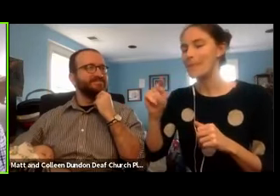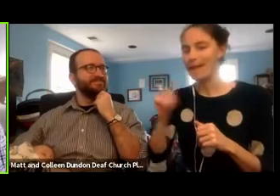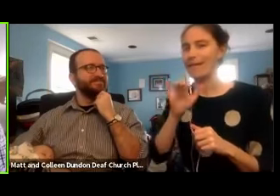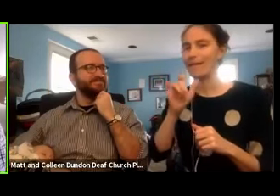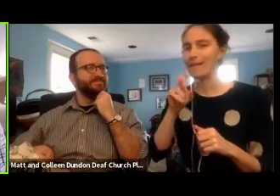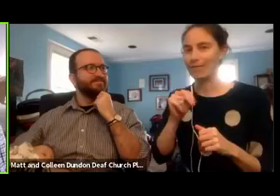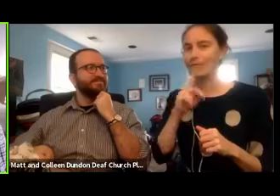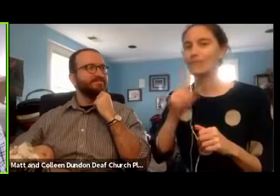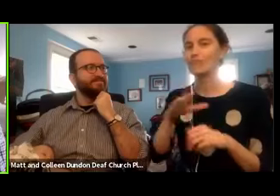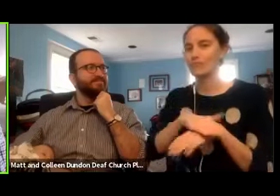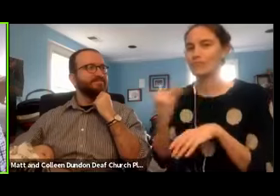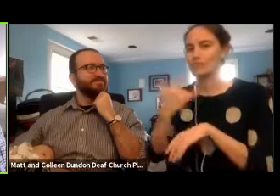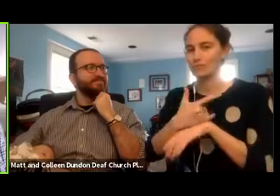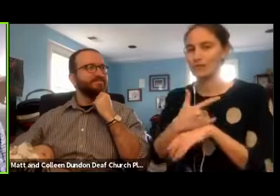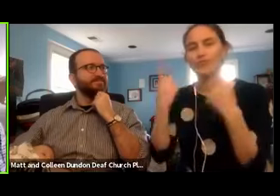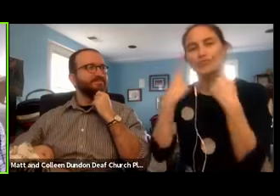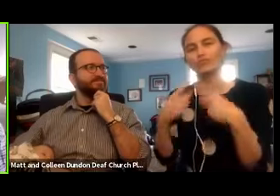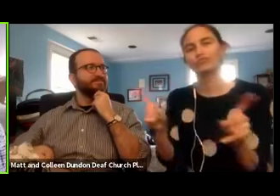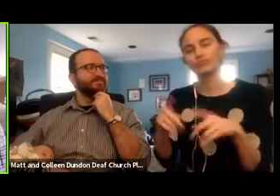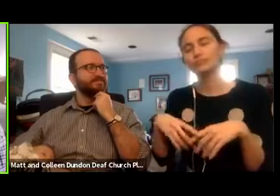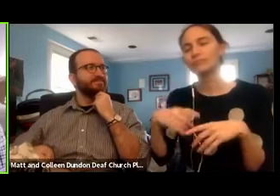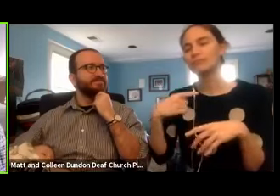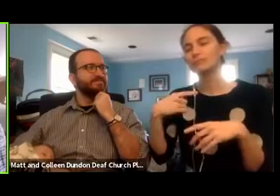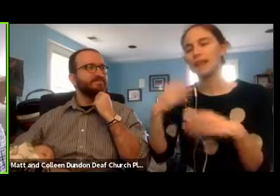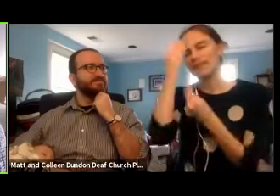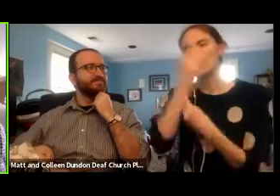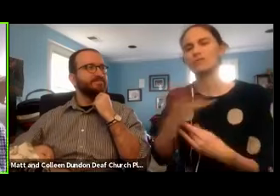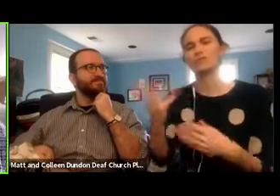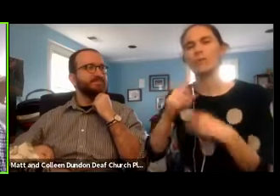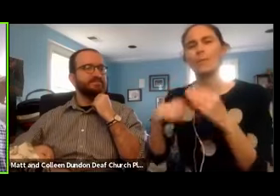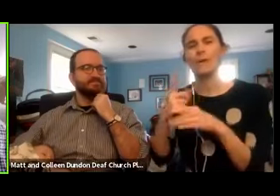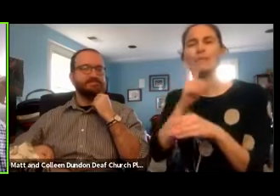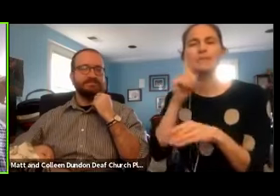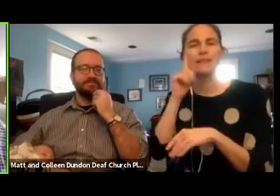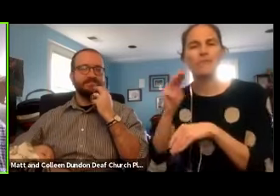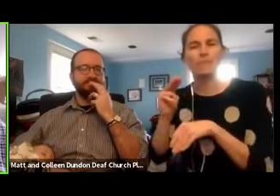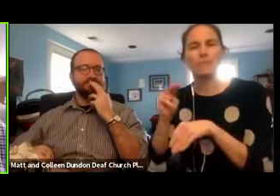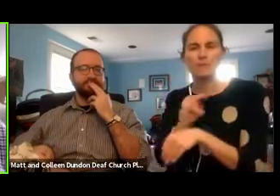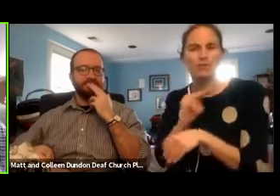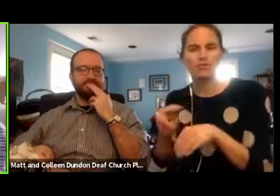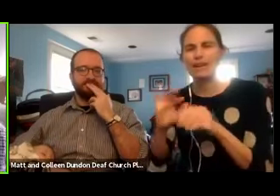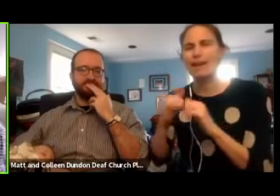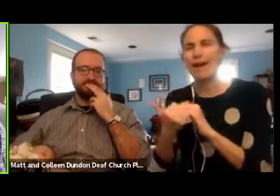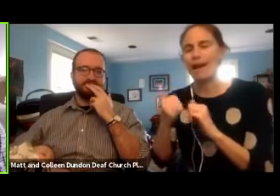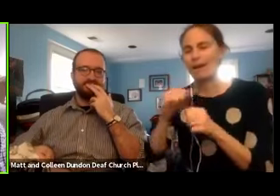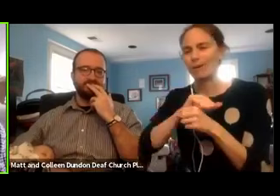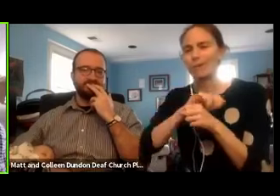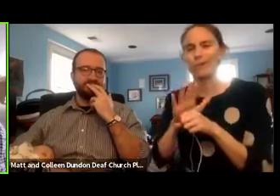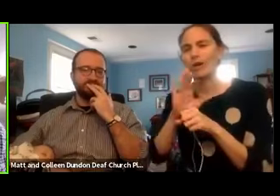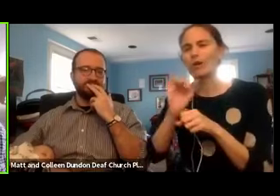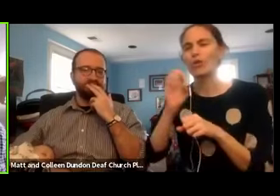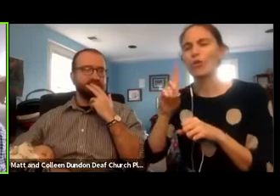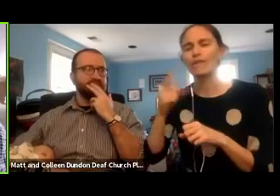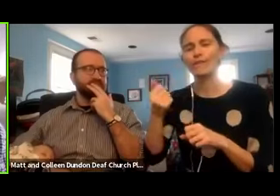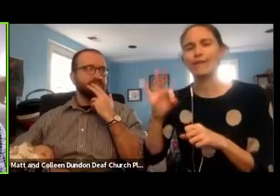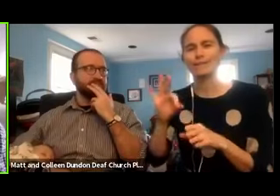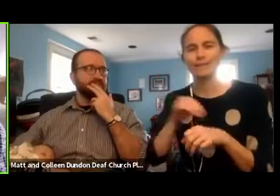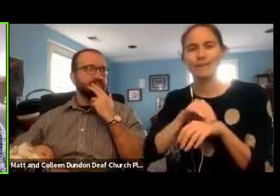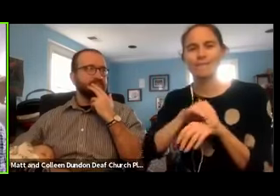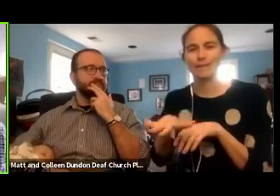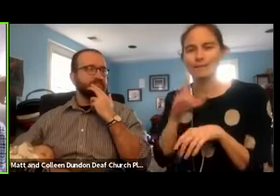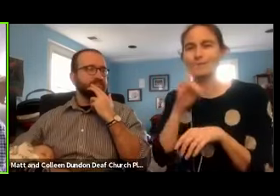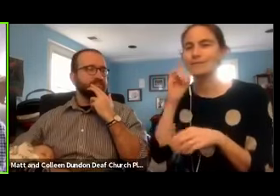on today to tell us about the deaf ministry and how COVID-19 is affecting the deaf